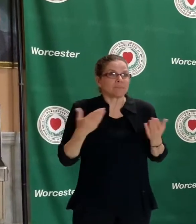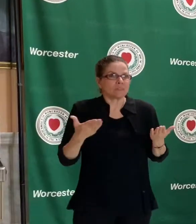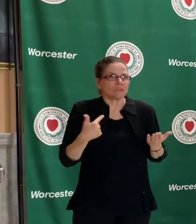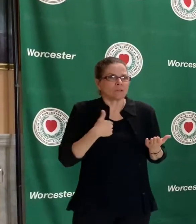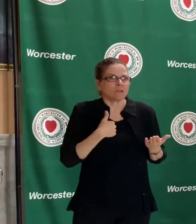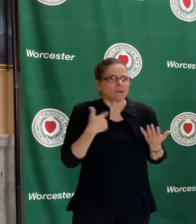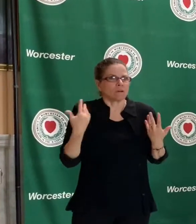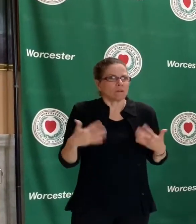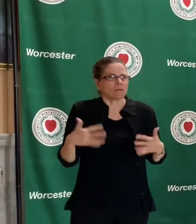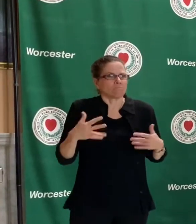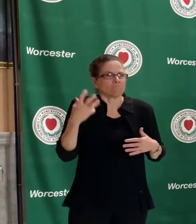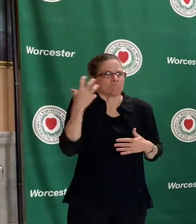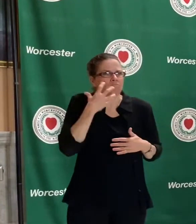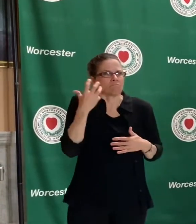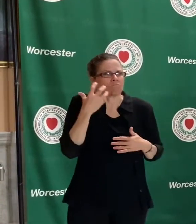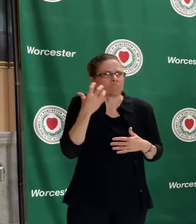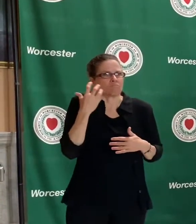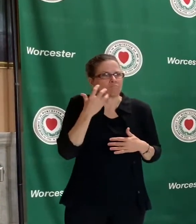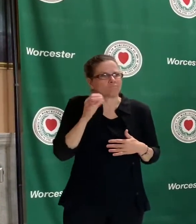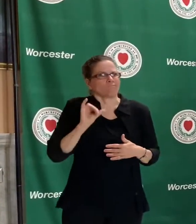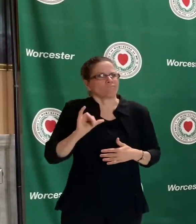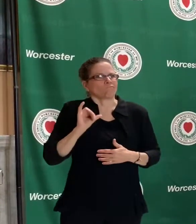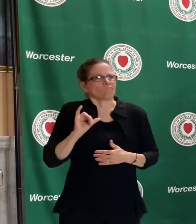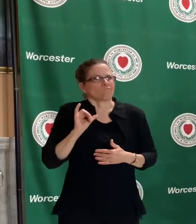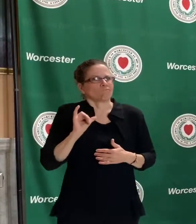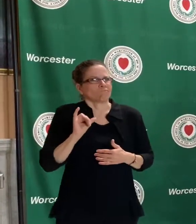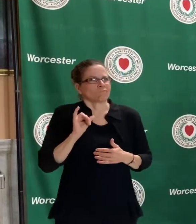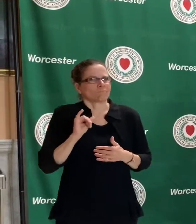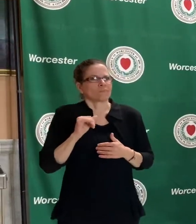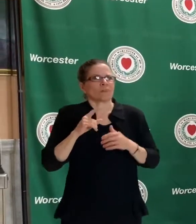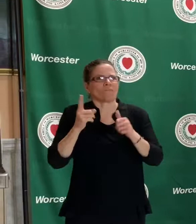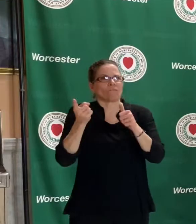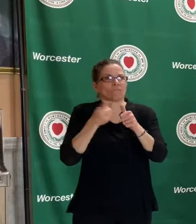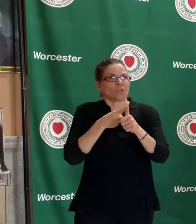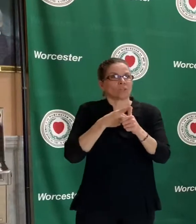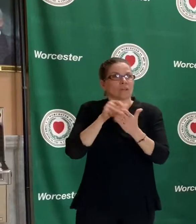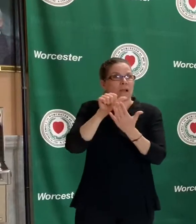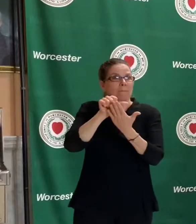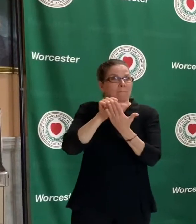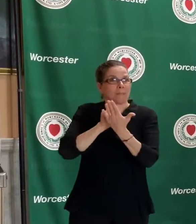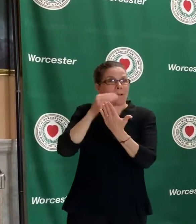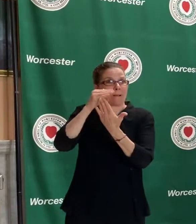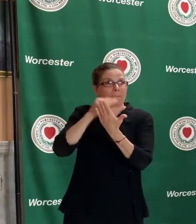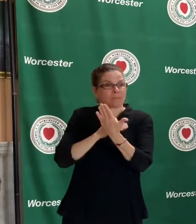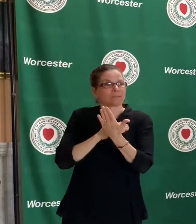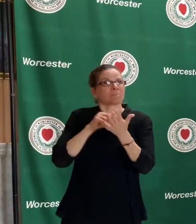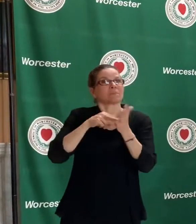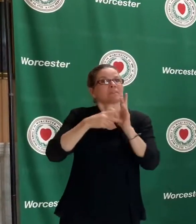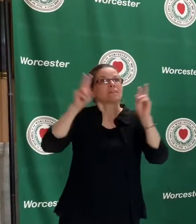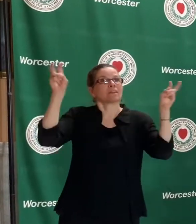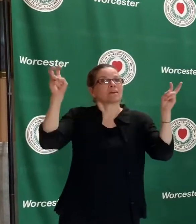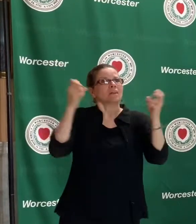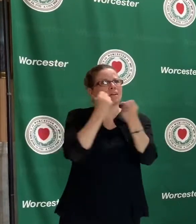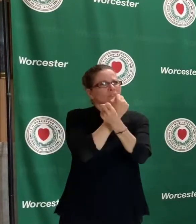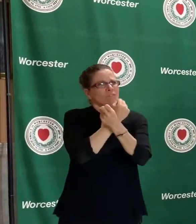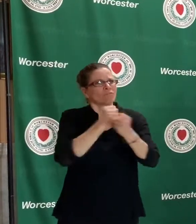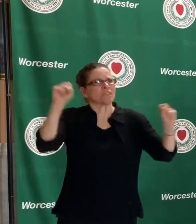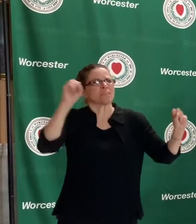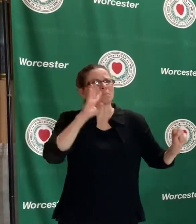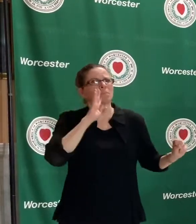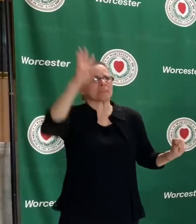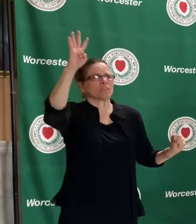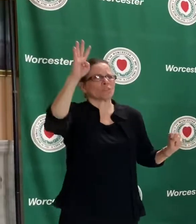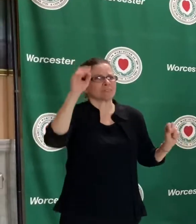with the kind of First Amendment exercise that we should all be proud of. And the police department